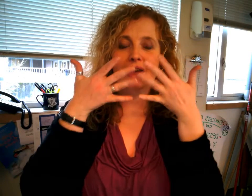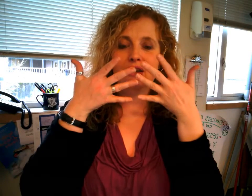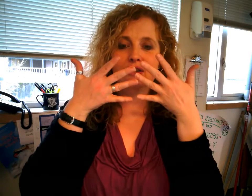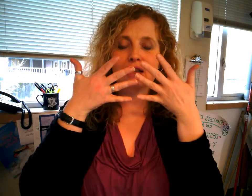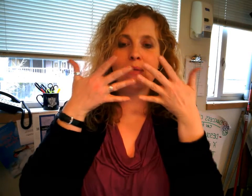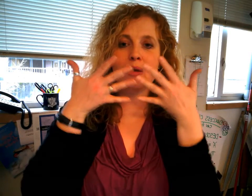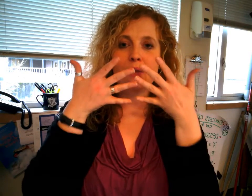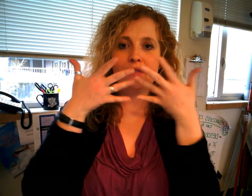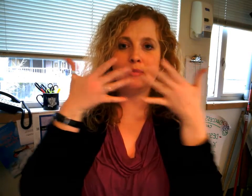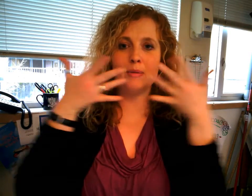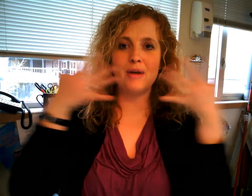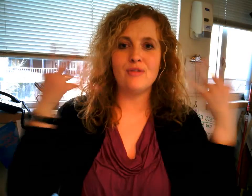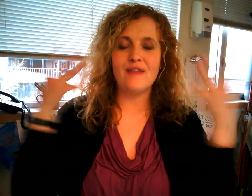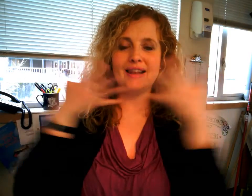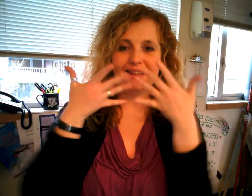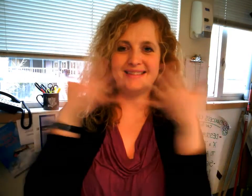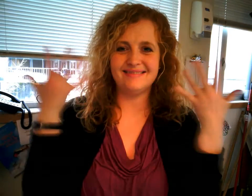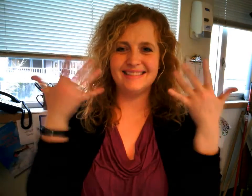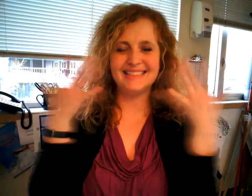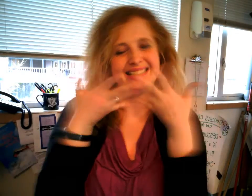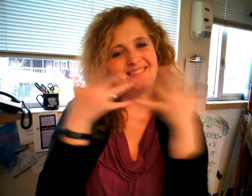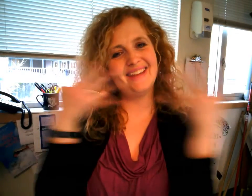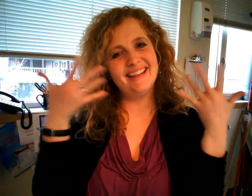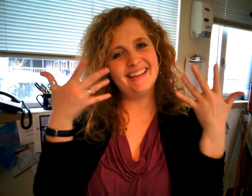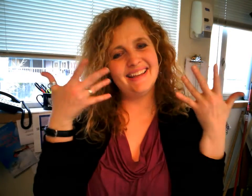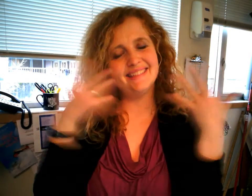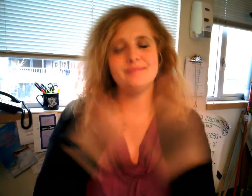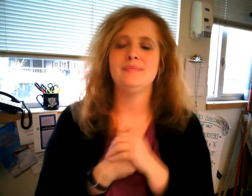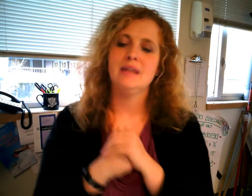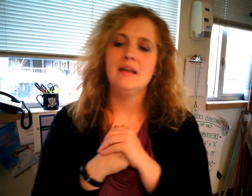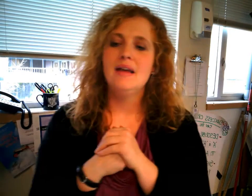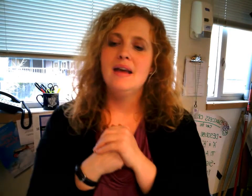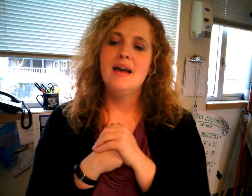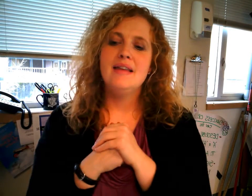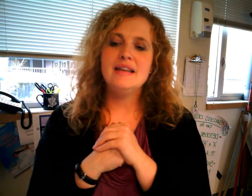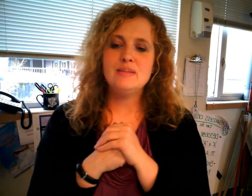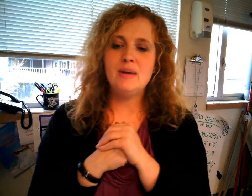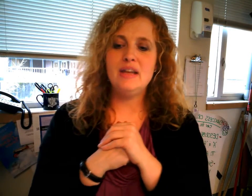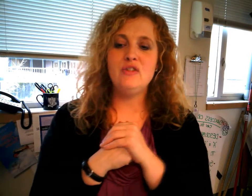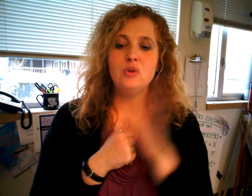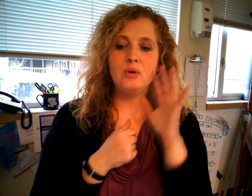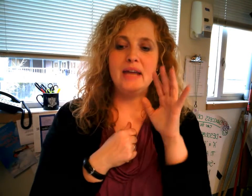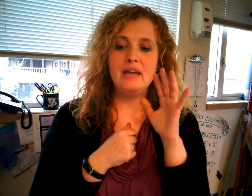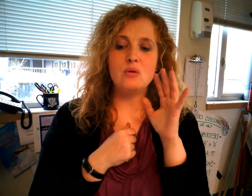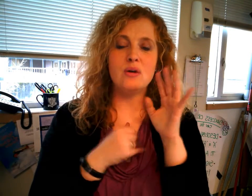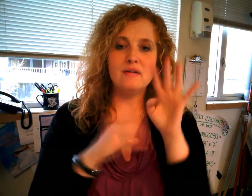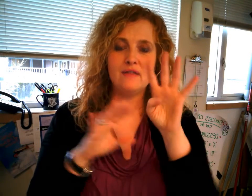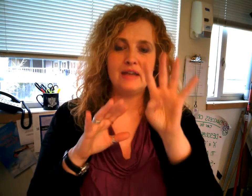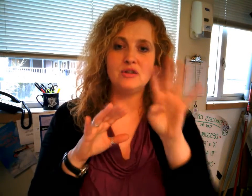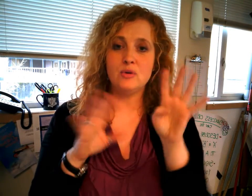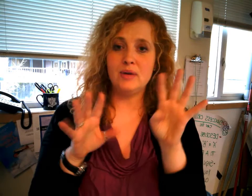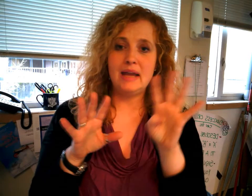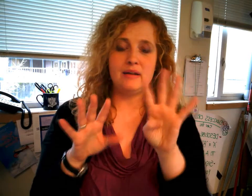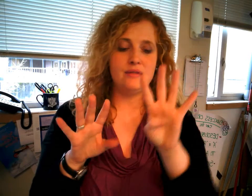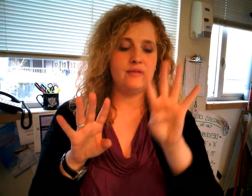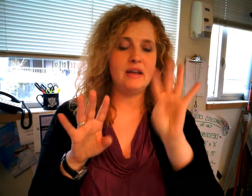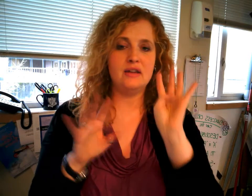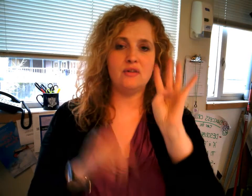it's coming away from your mouth friendly friendly friendly next one is create or invent creative and it's a with